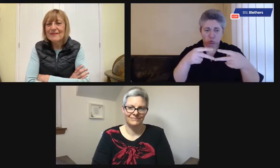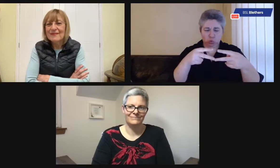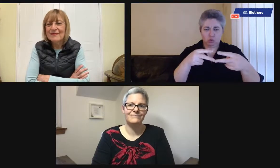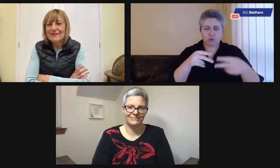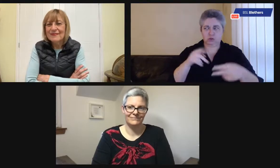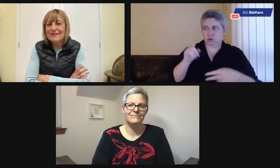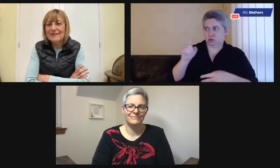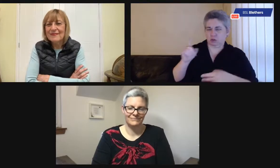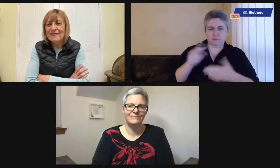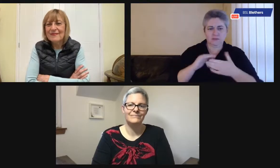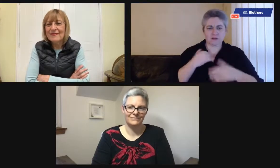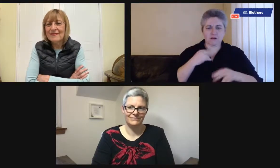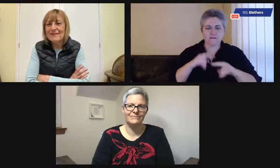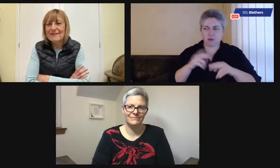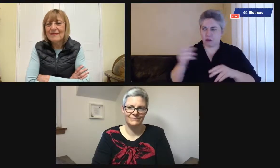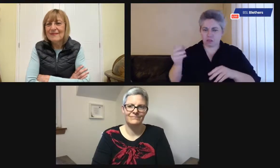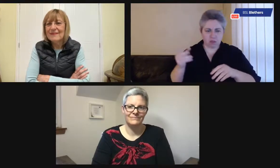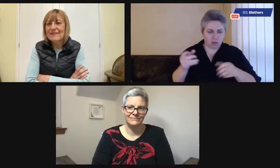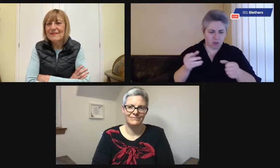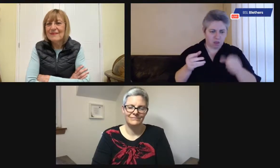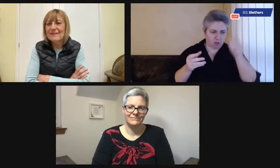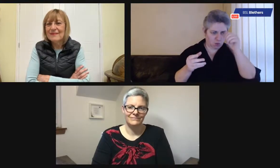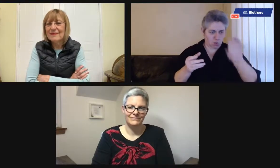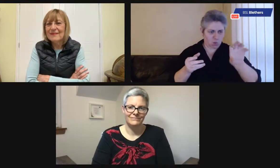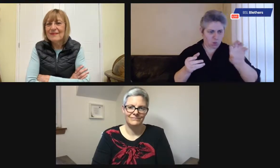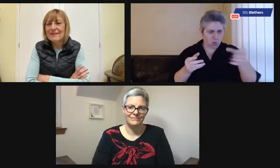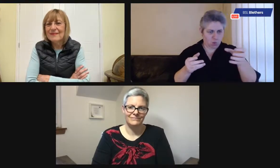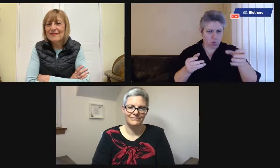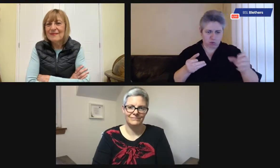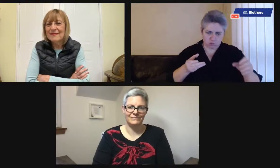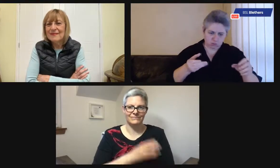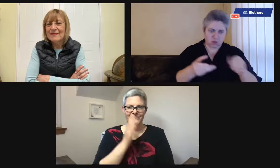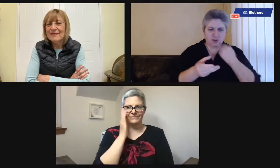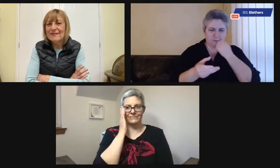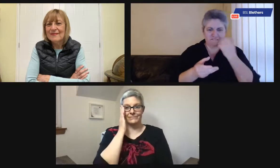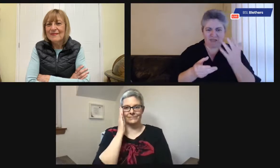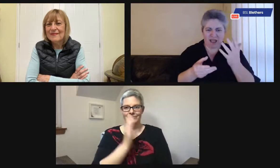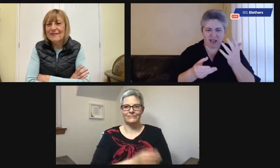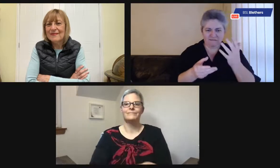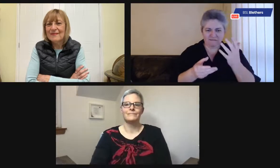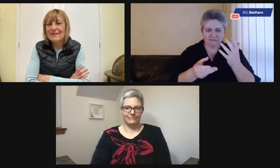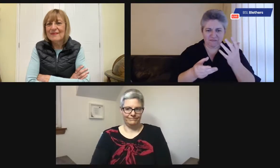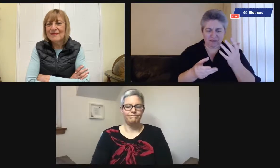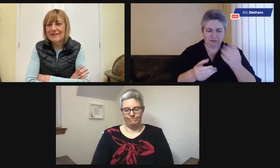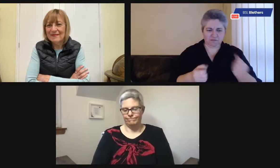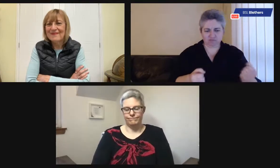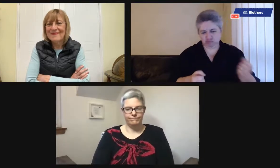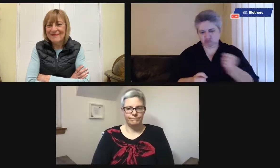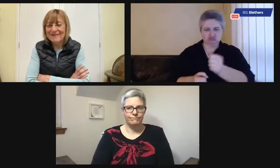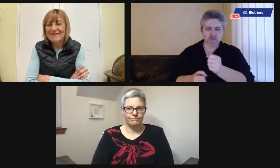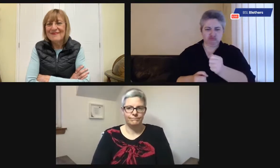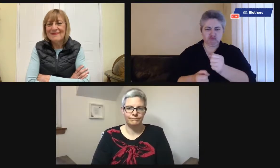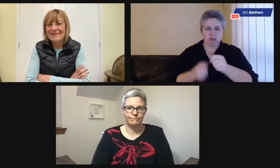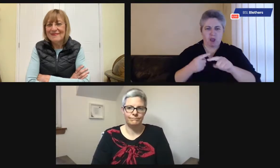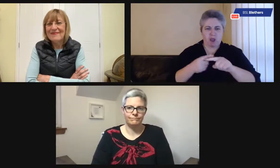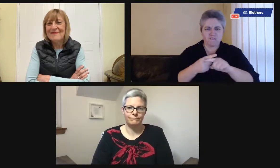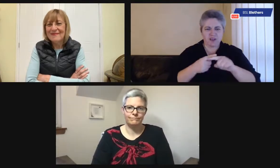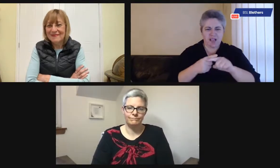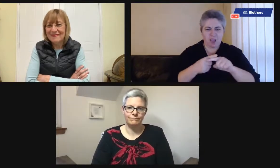half an hour, just those two pieces of information. So my dad would pick it up, he'd know that it was gas number five, put it